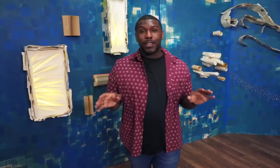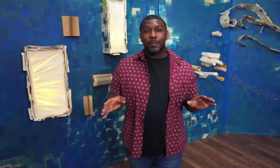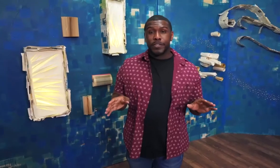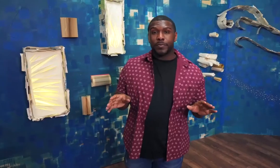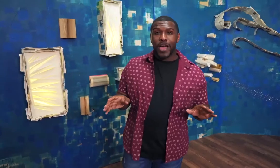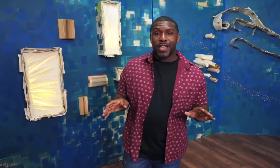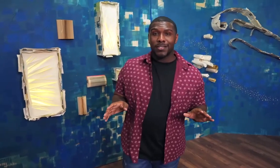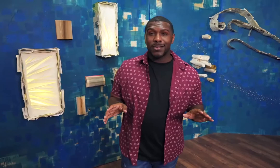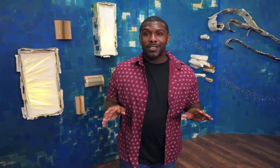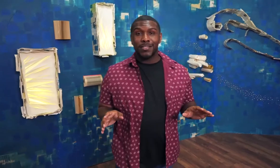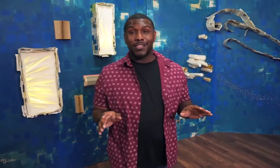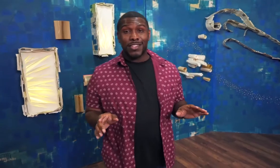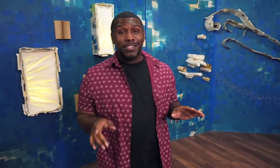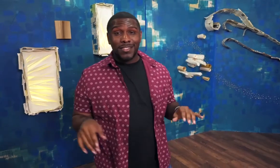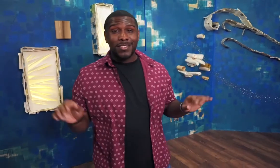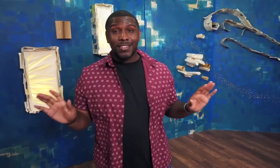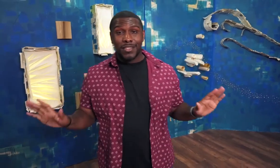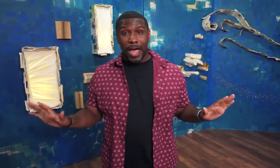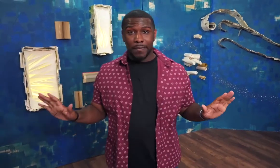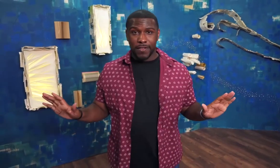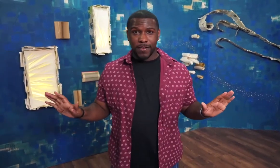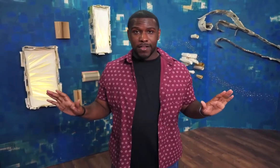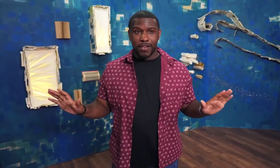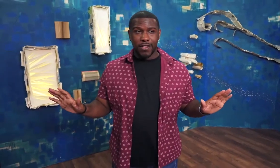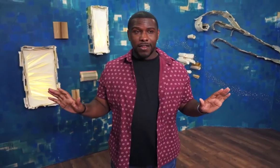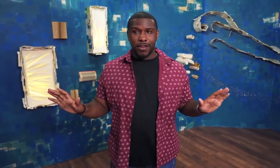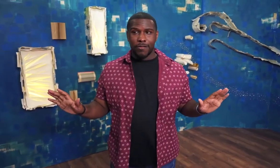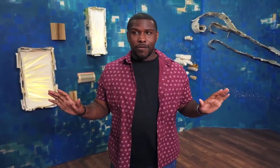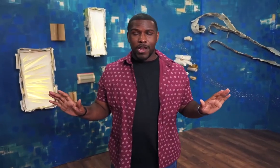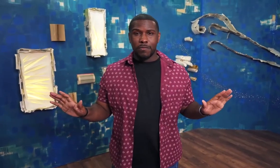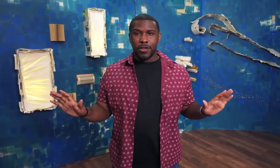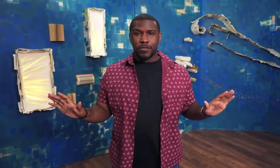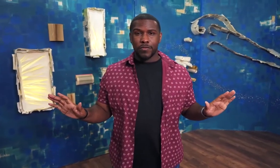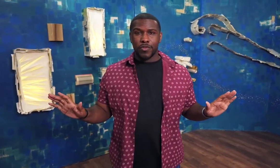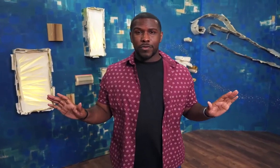leper surprise Jesus stopped right in the middle of the road